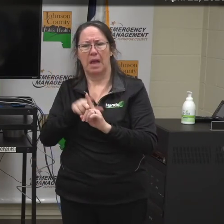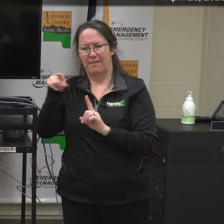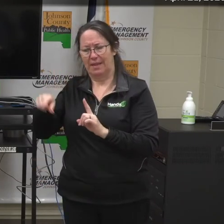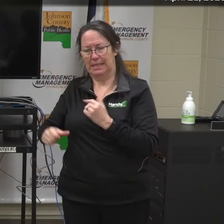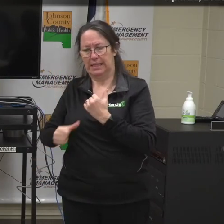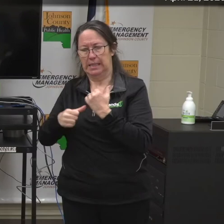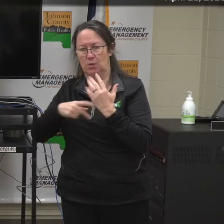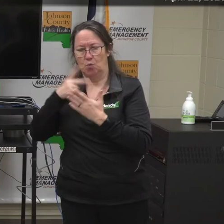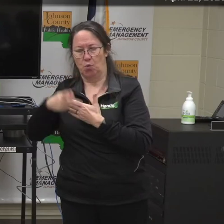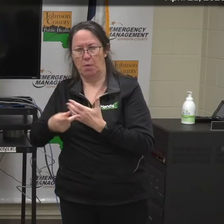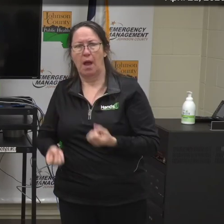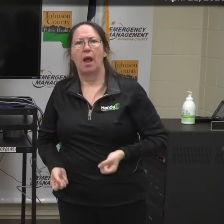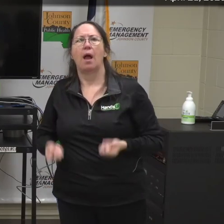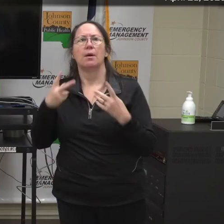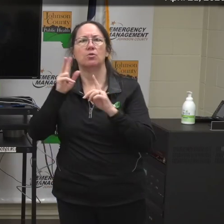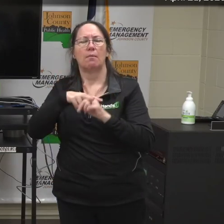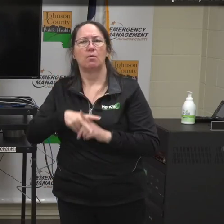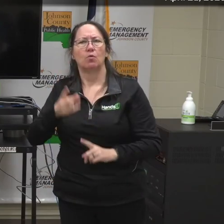these assistance programs?